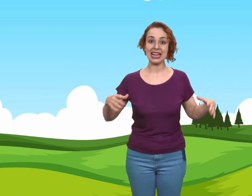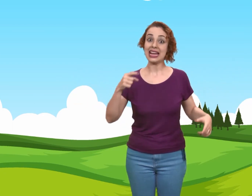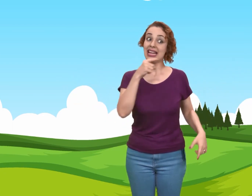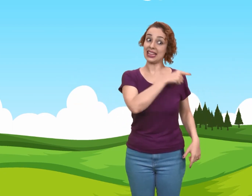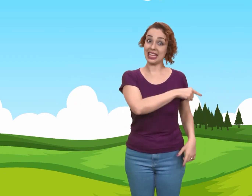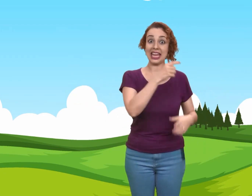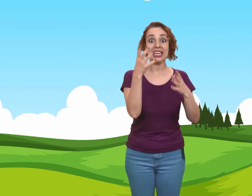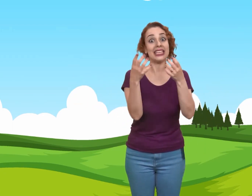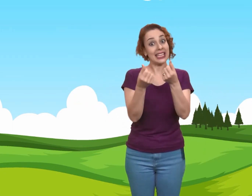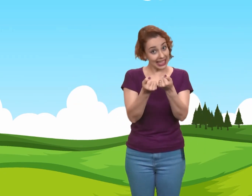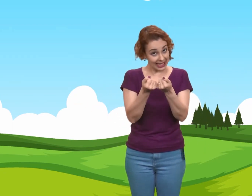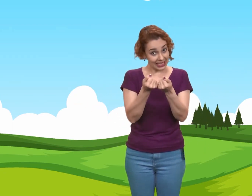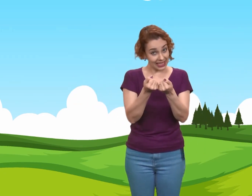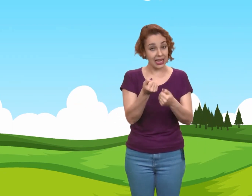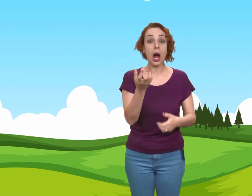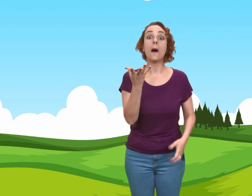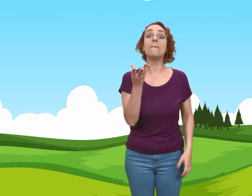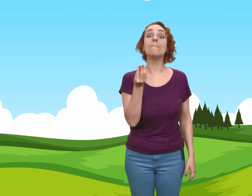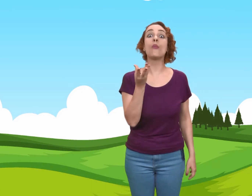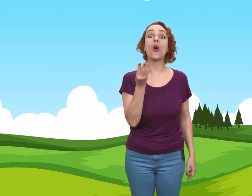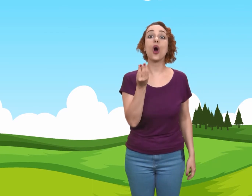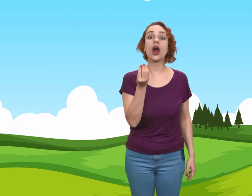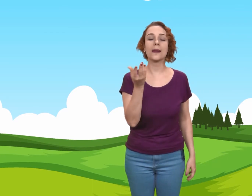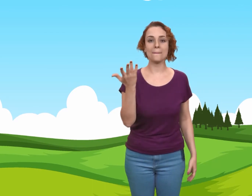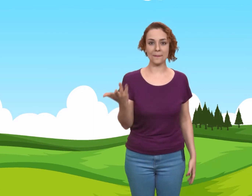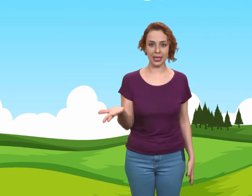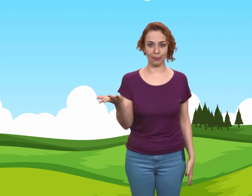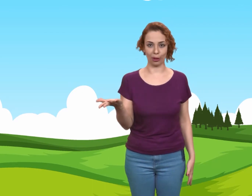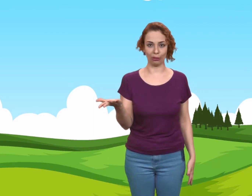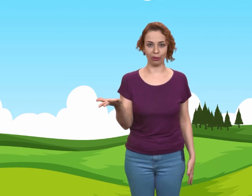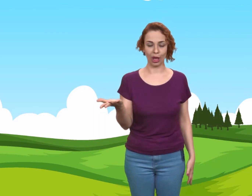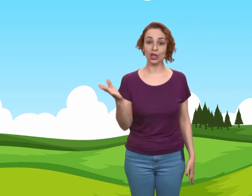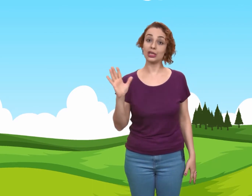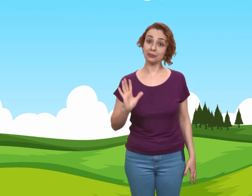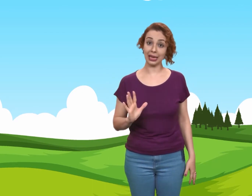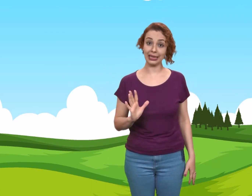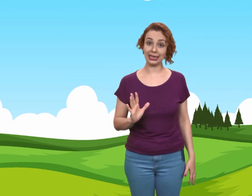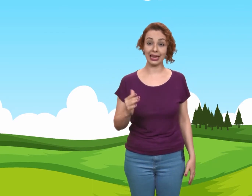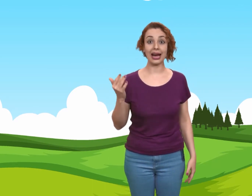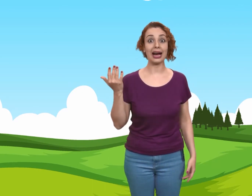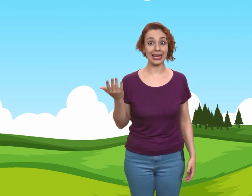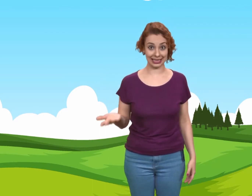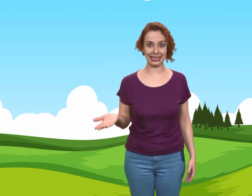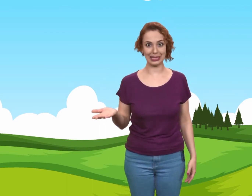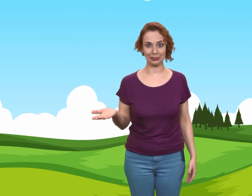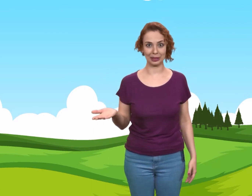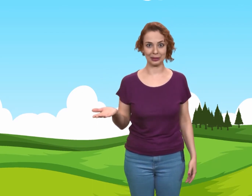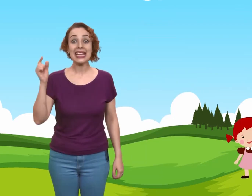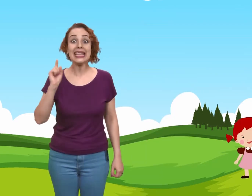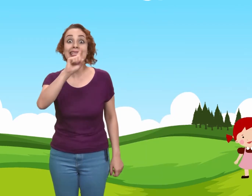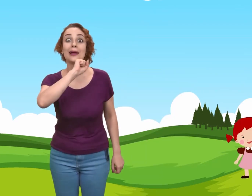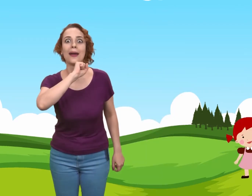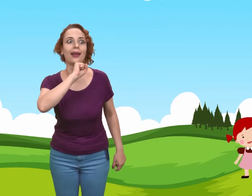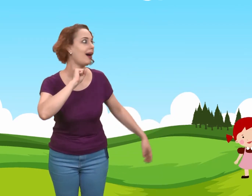They need more people to make a team. Isabella